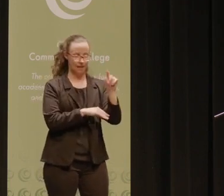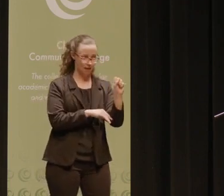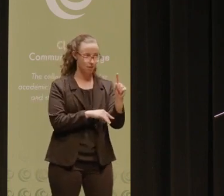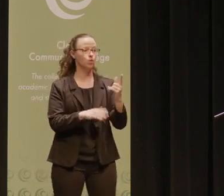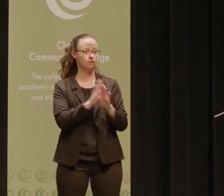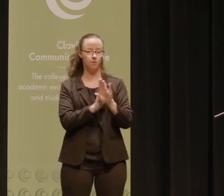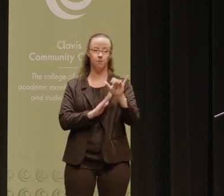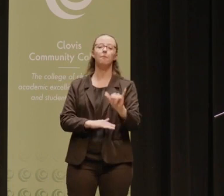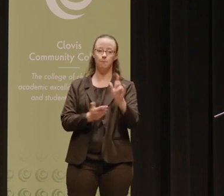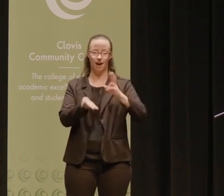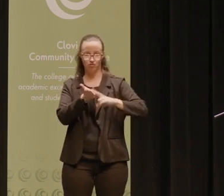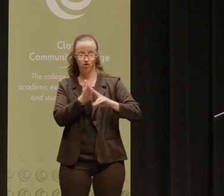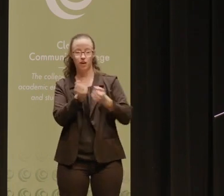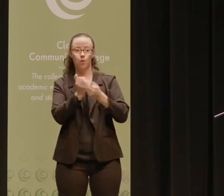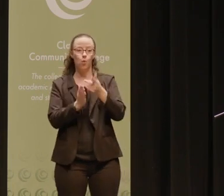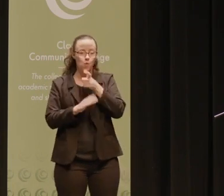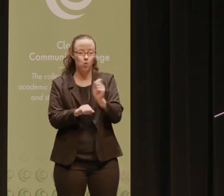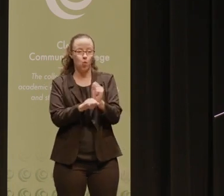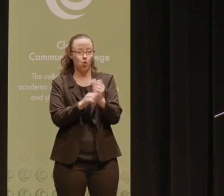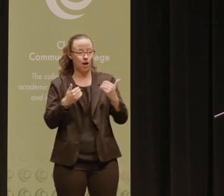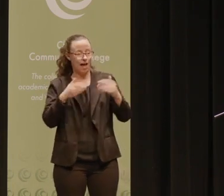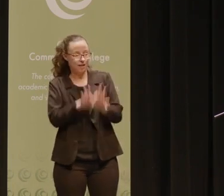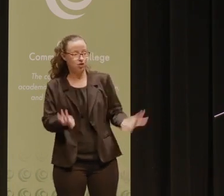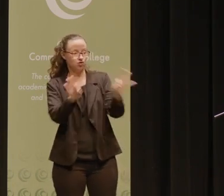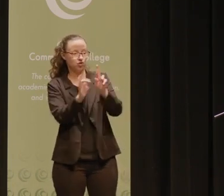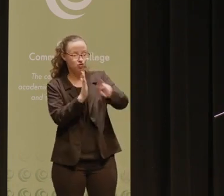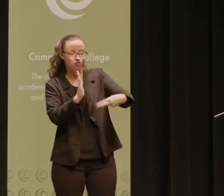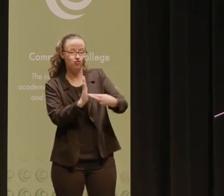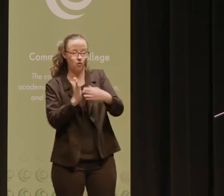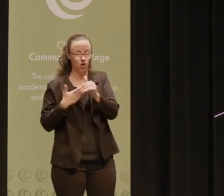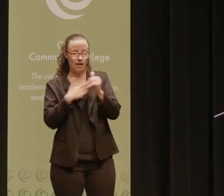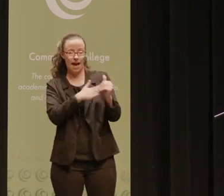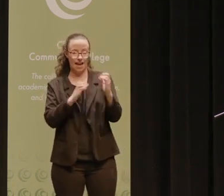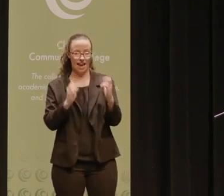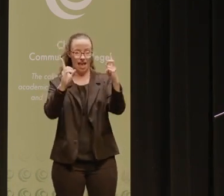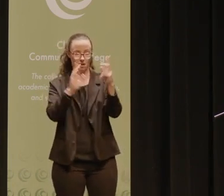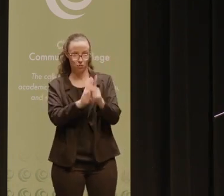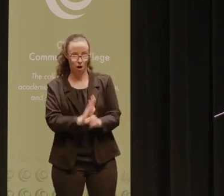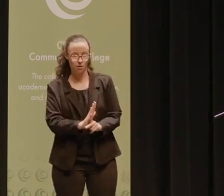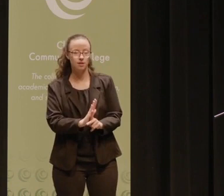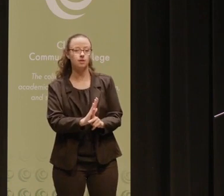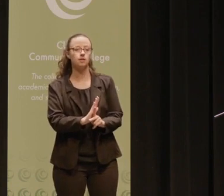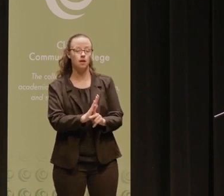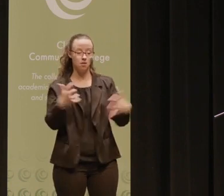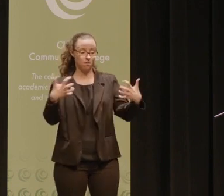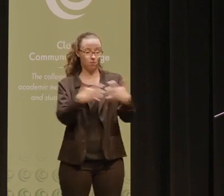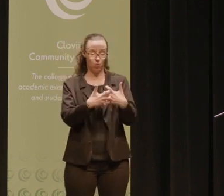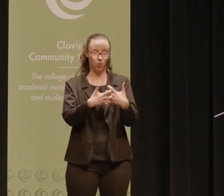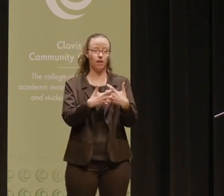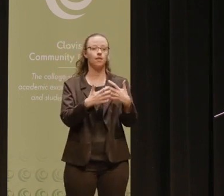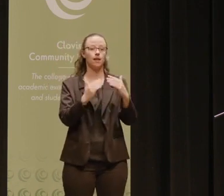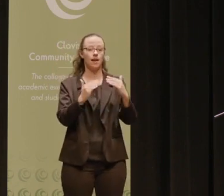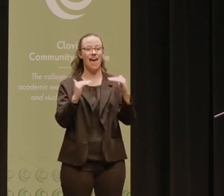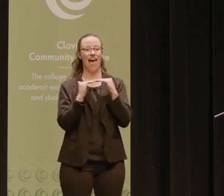an education researcher and advocate whose work has played an essential role in guiding educational policies that are aligned with and